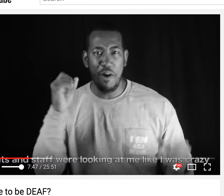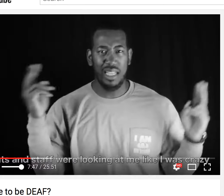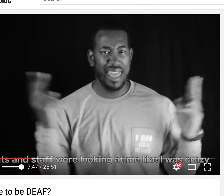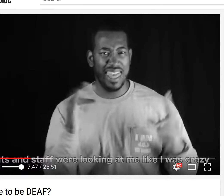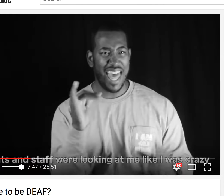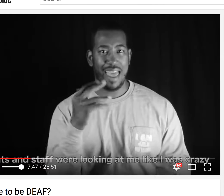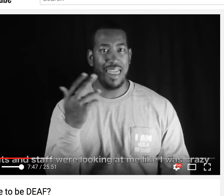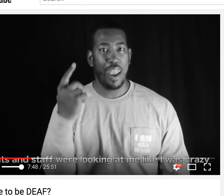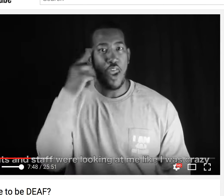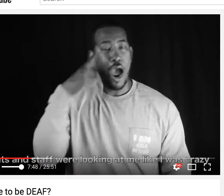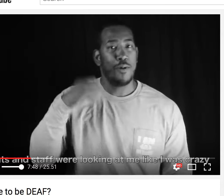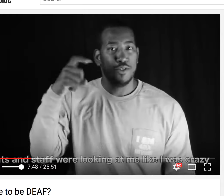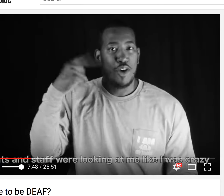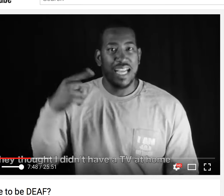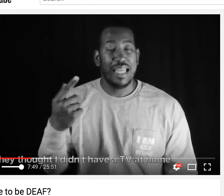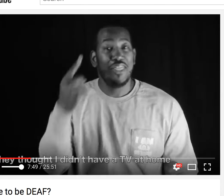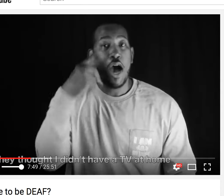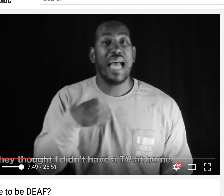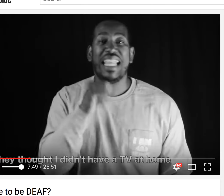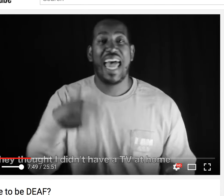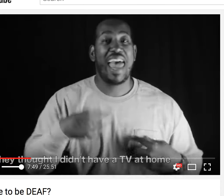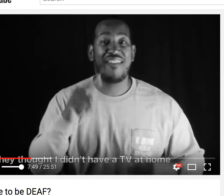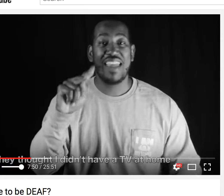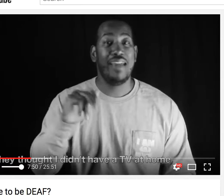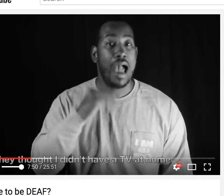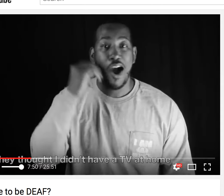The staff, they thought I was crazy.